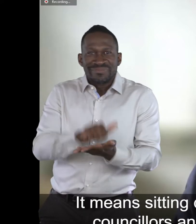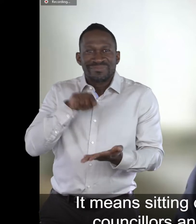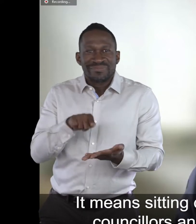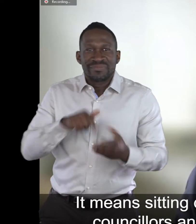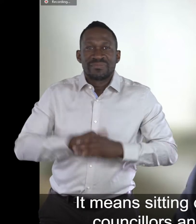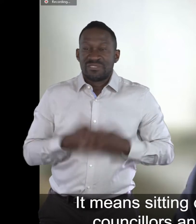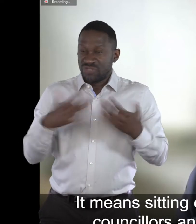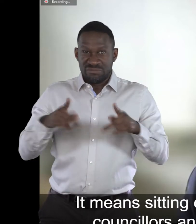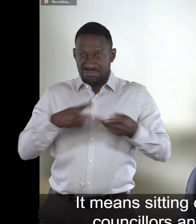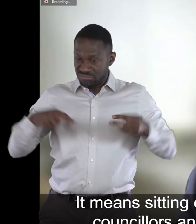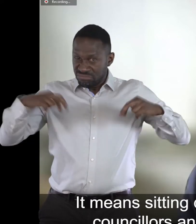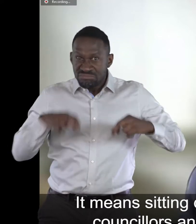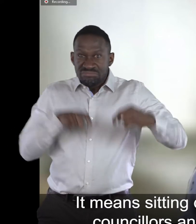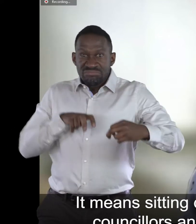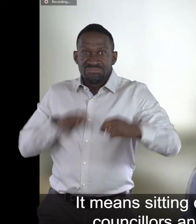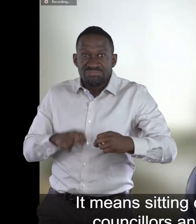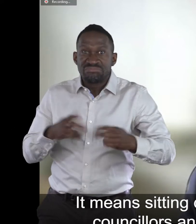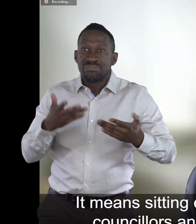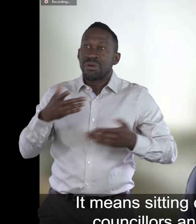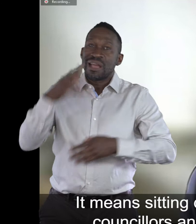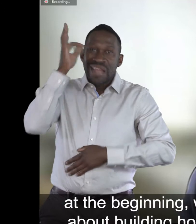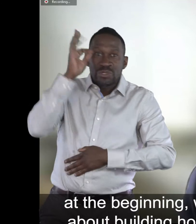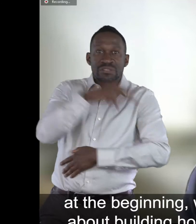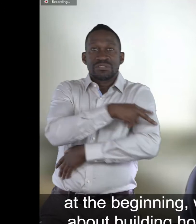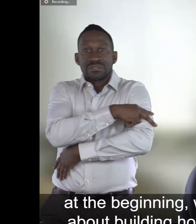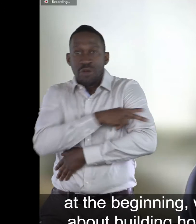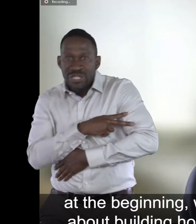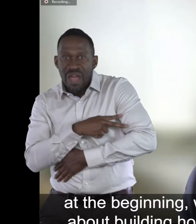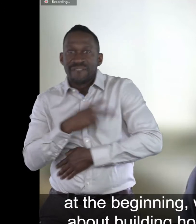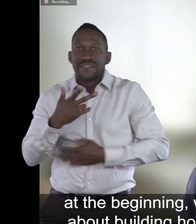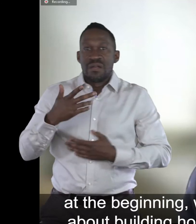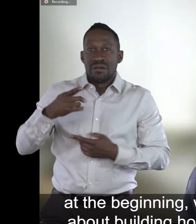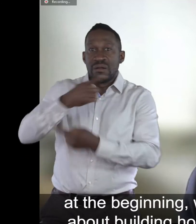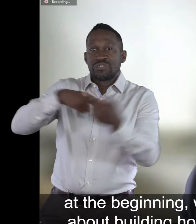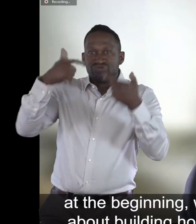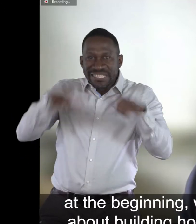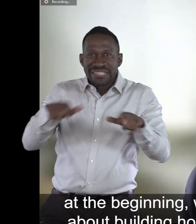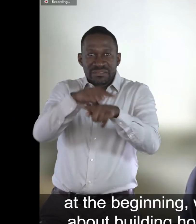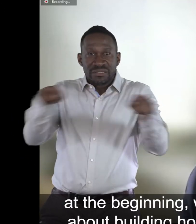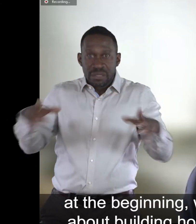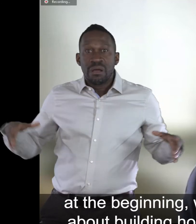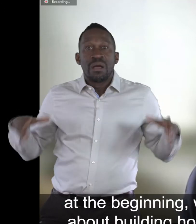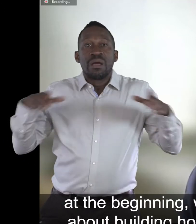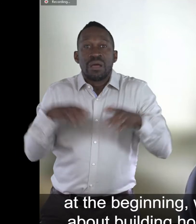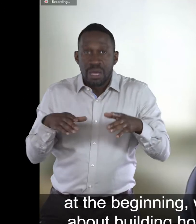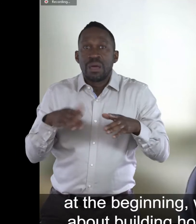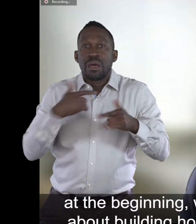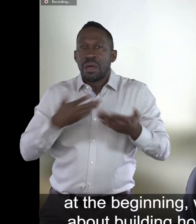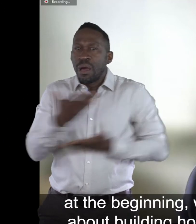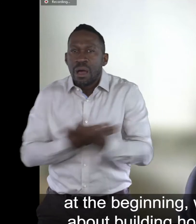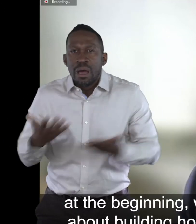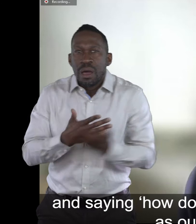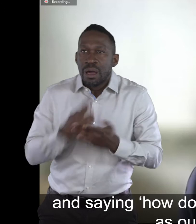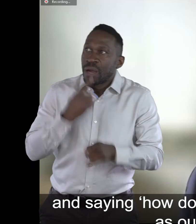officers, council officers and councillors residents all together at the beginning when we're starting to talk about building houses,